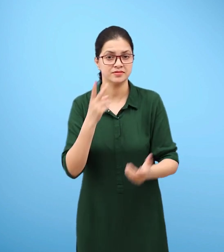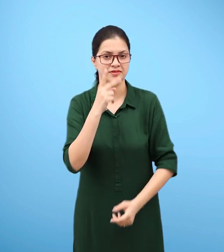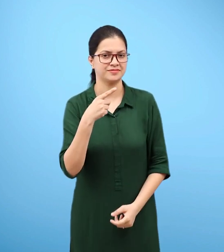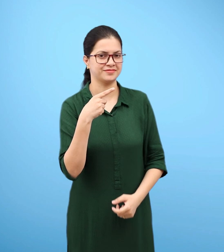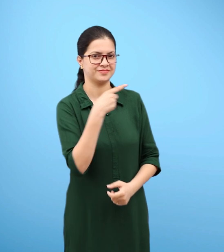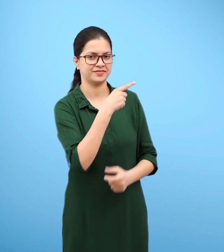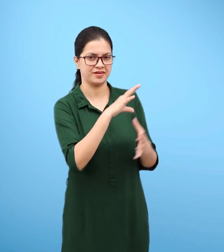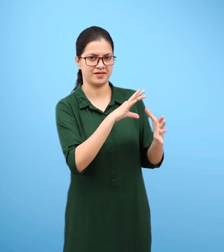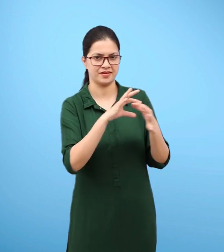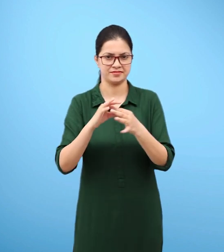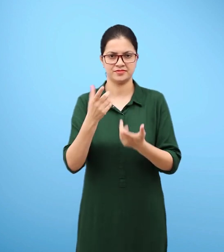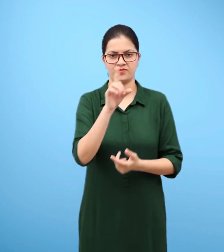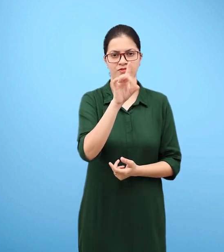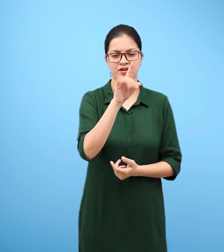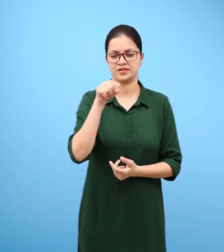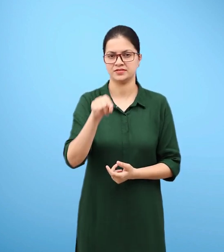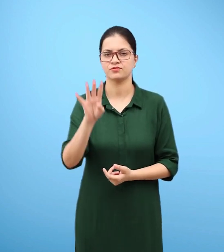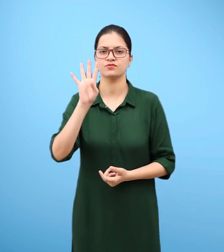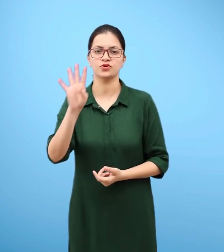As shown in figure 15.4